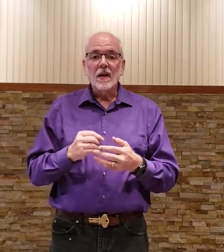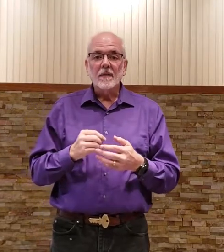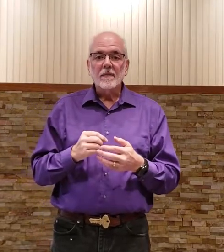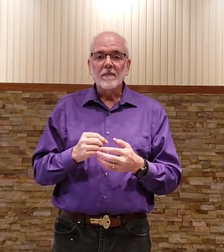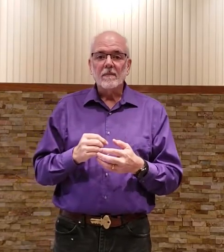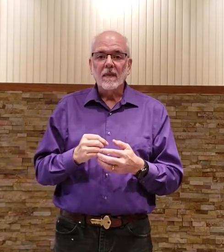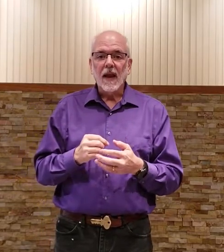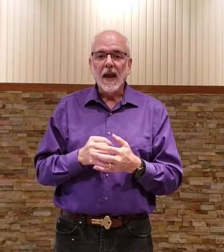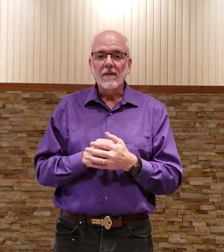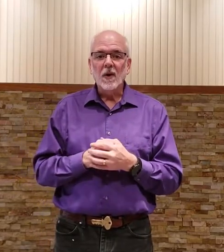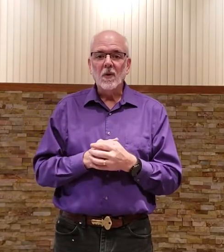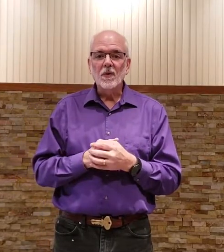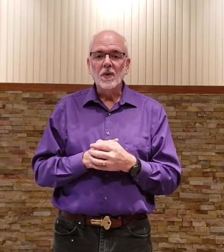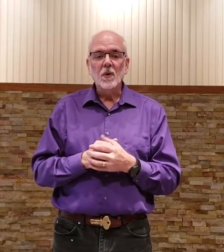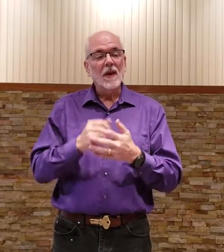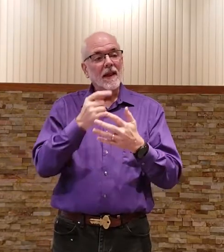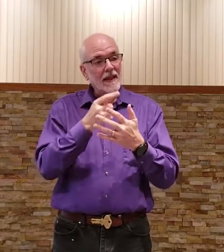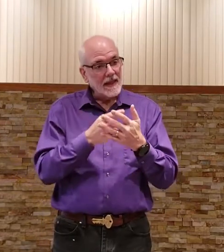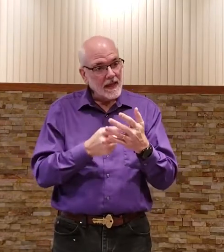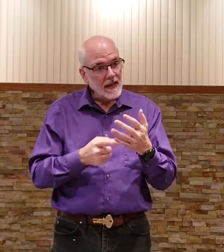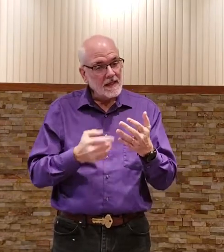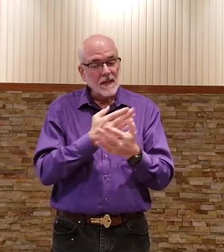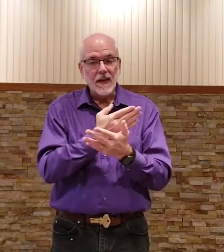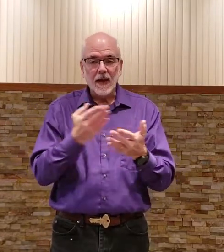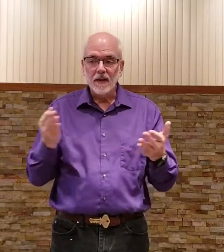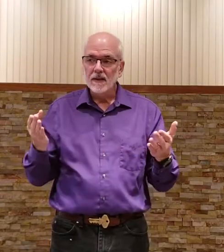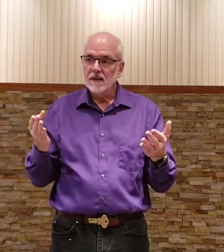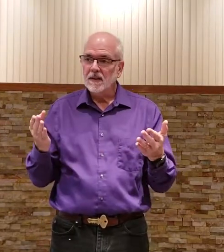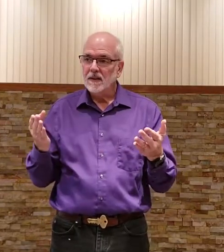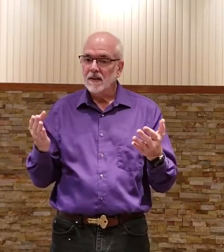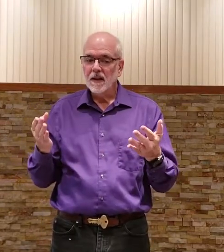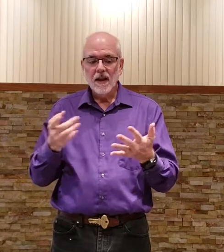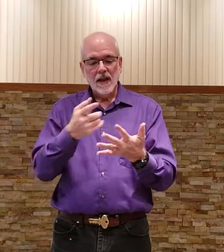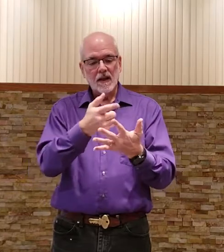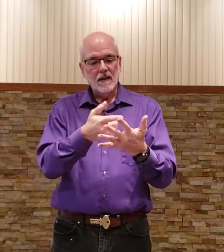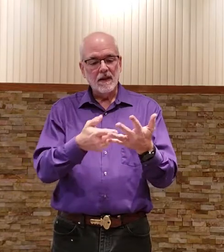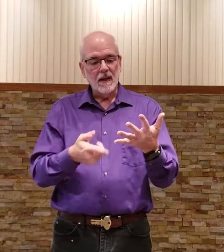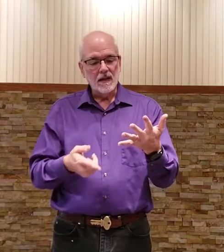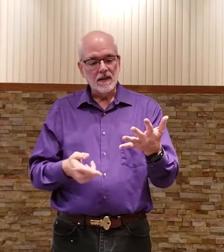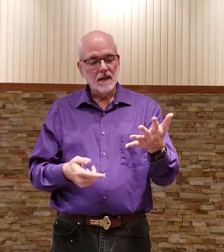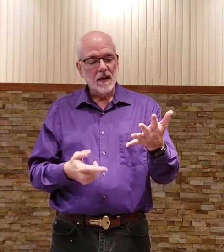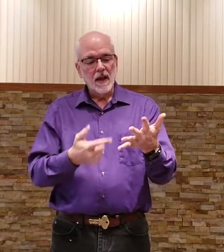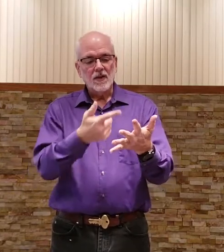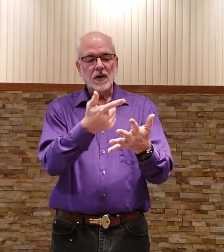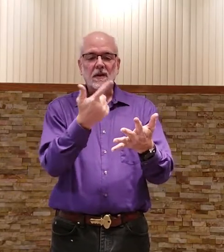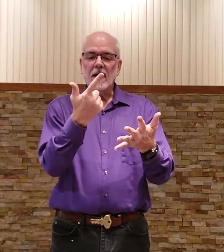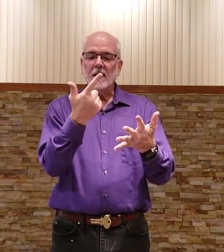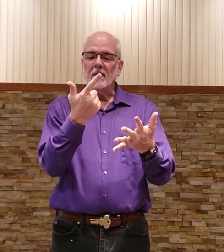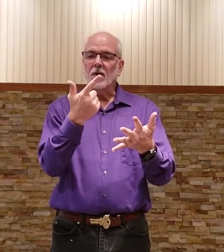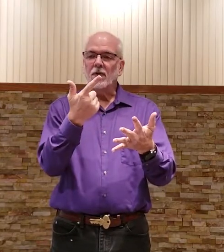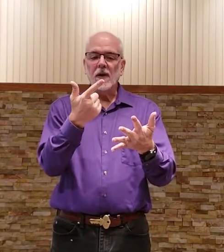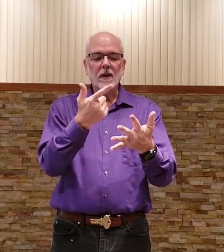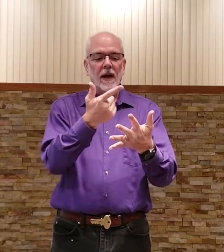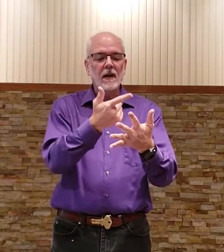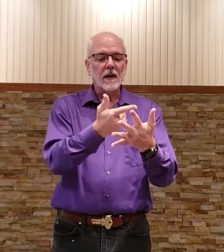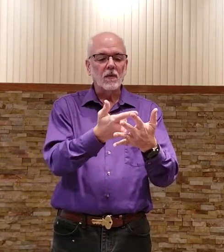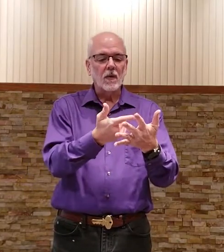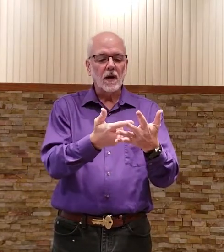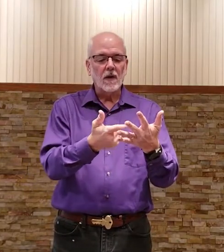i have told you these things these just take your fingernail and run it